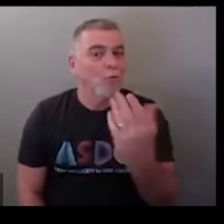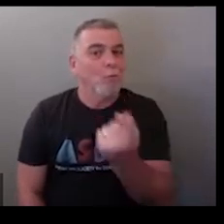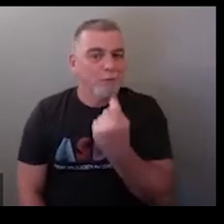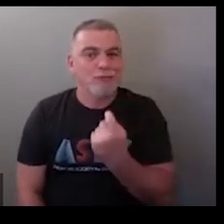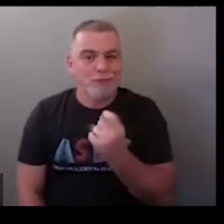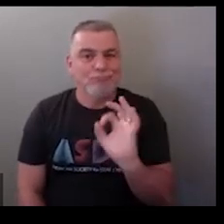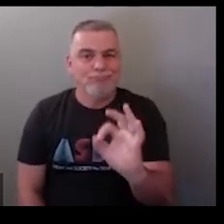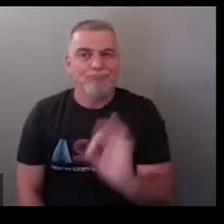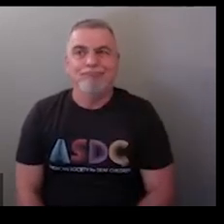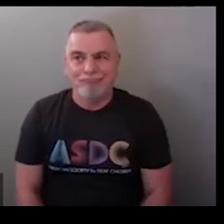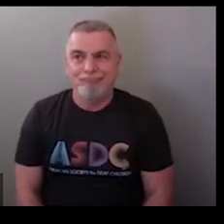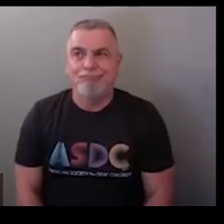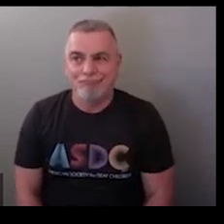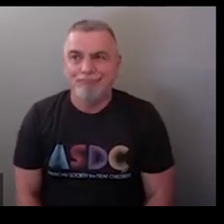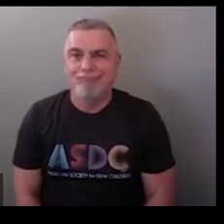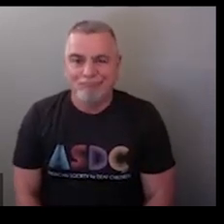good question